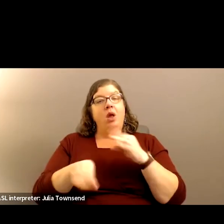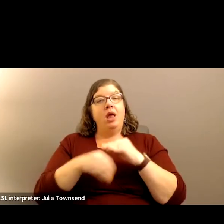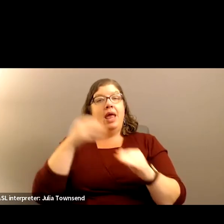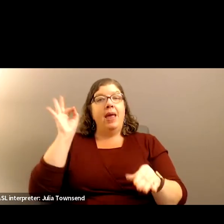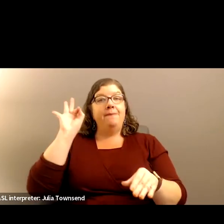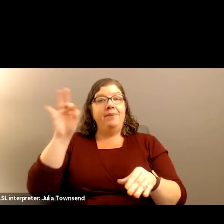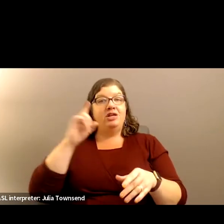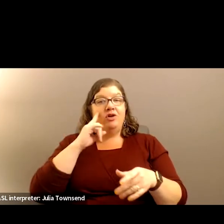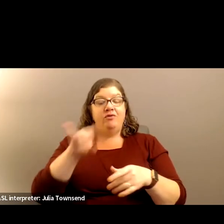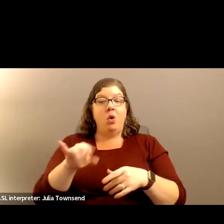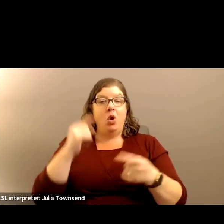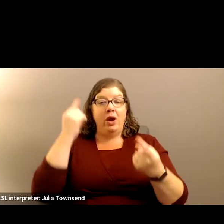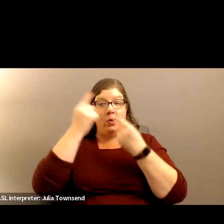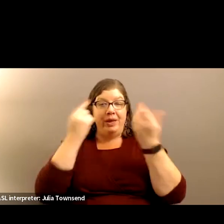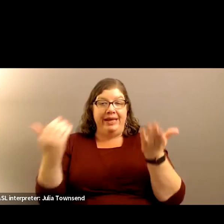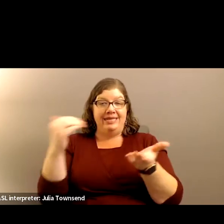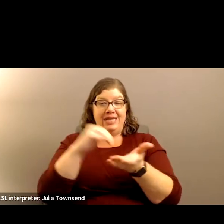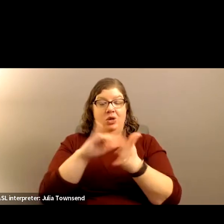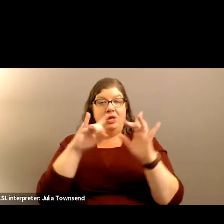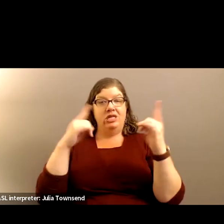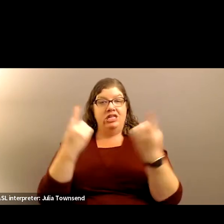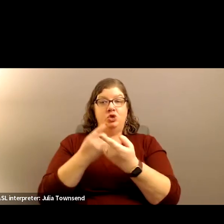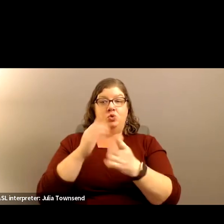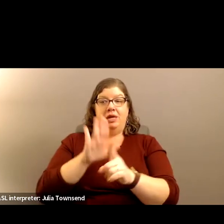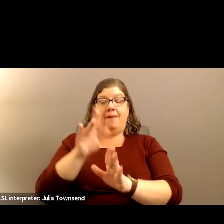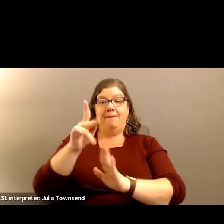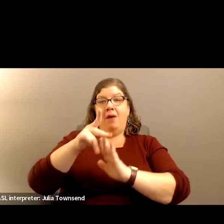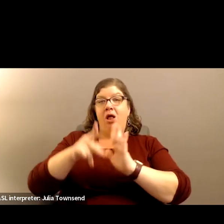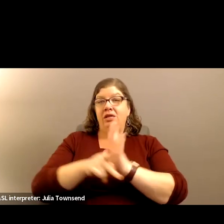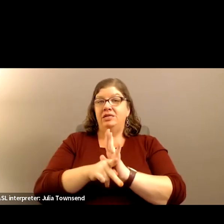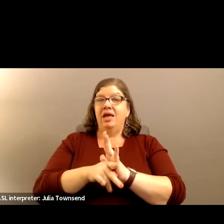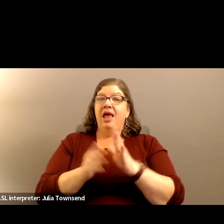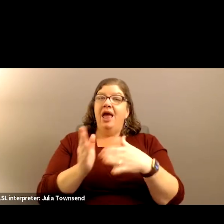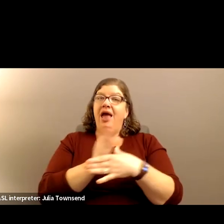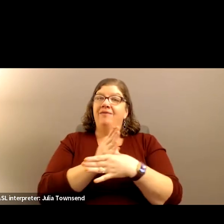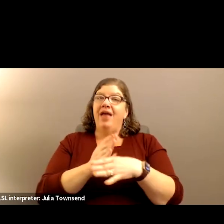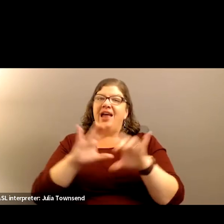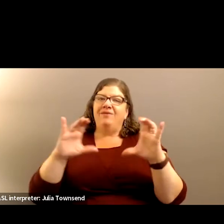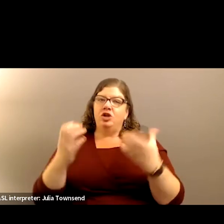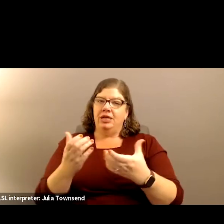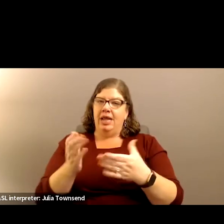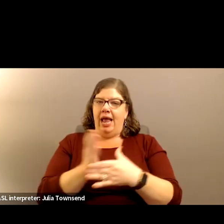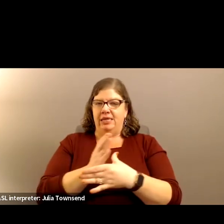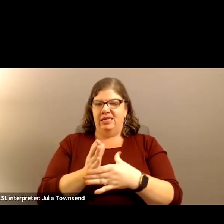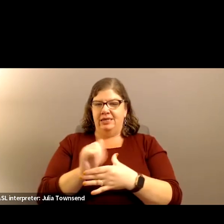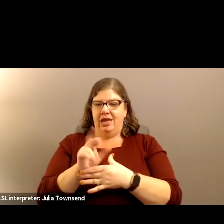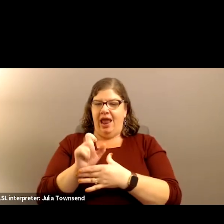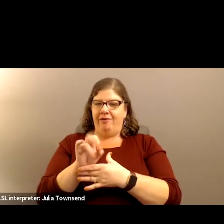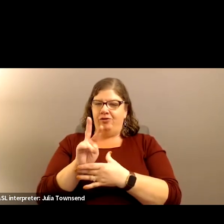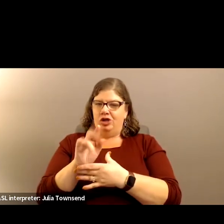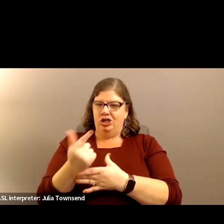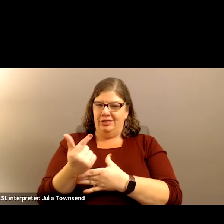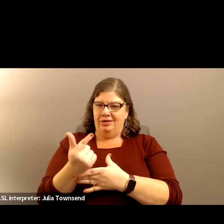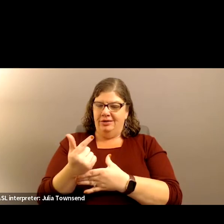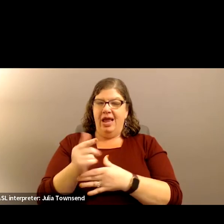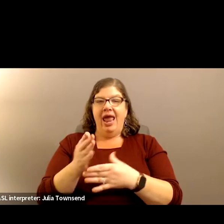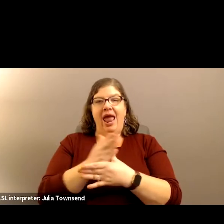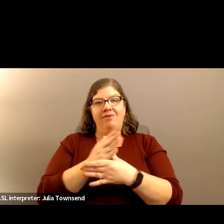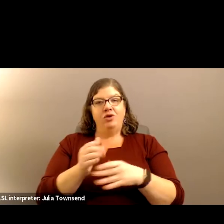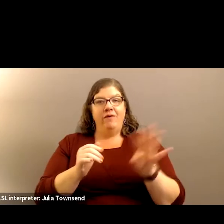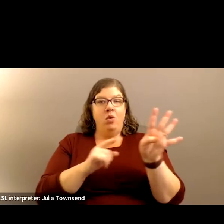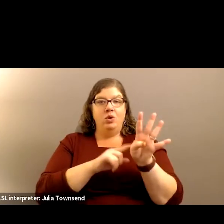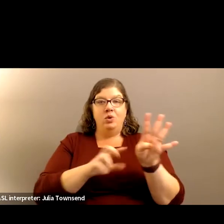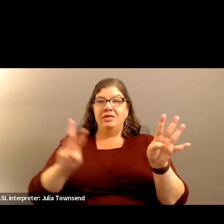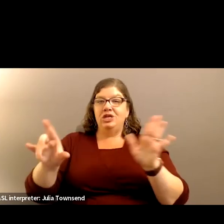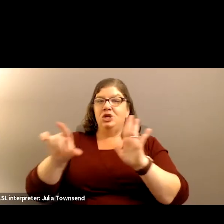pitch for reconsidering the district's policy of averaging classes. By averaging fourth through sixth